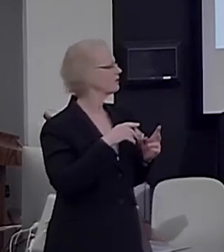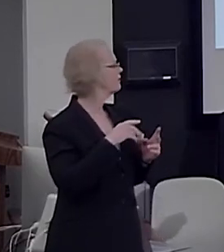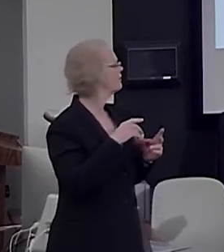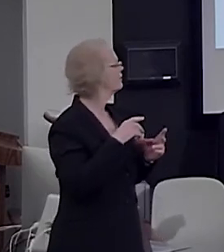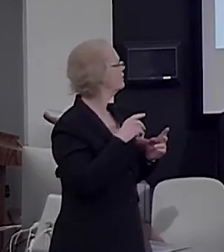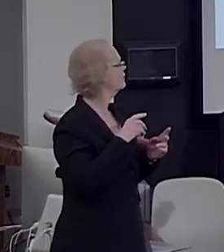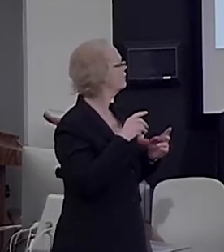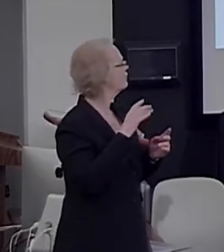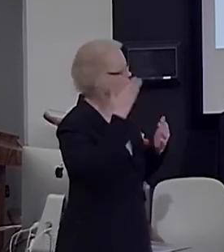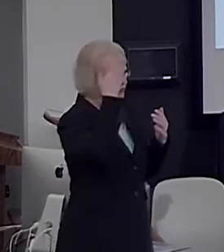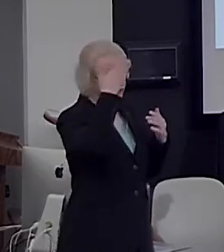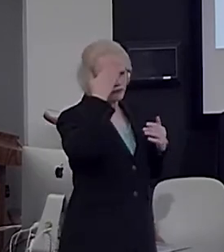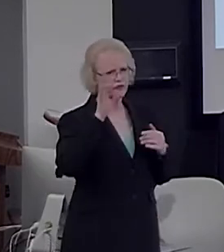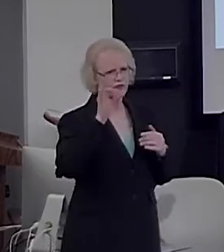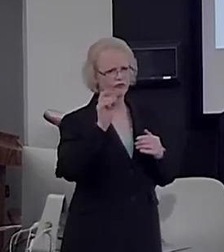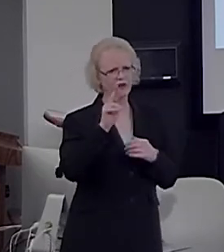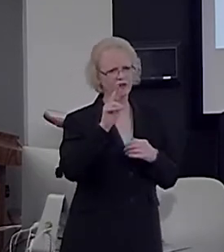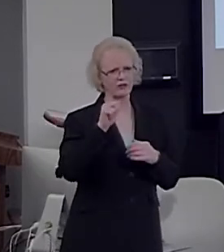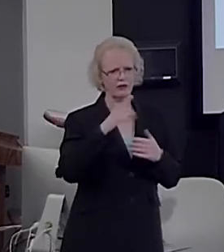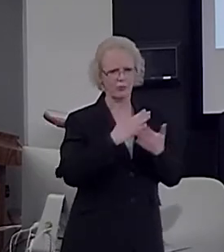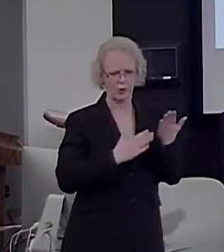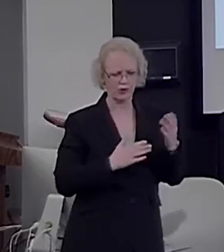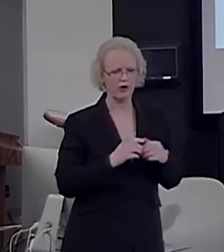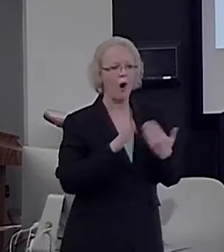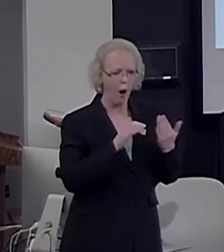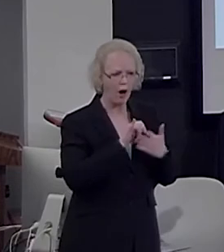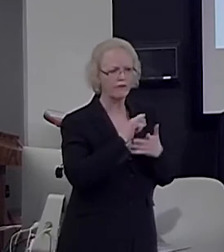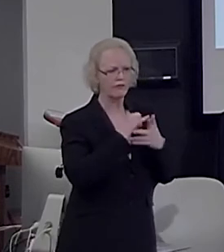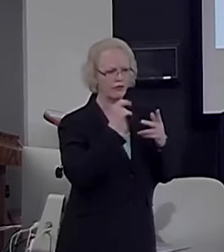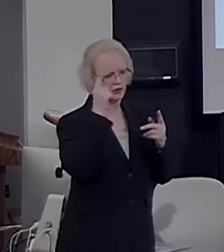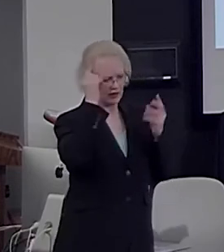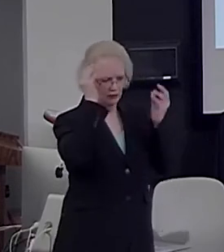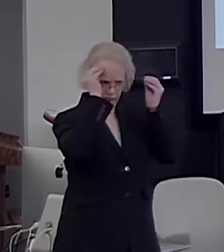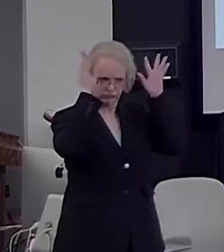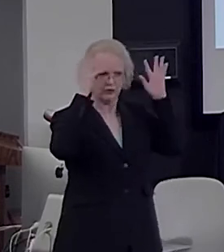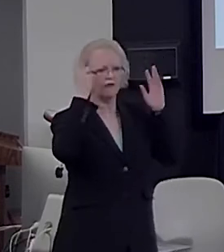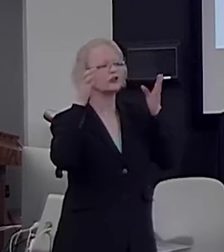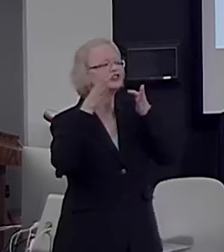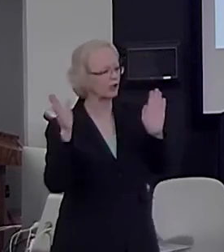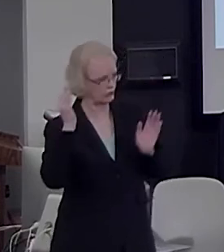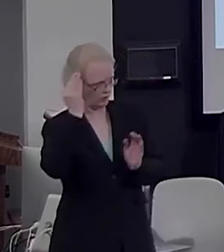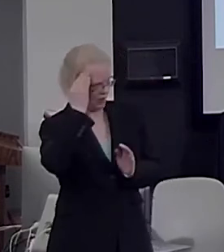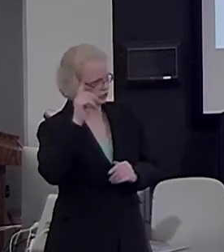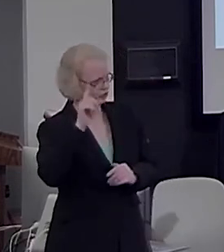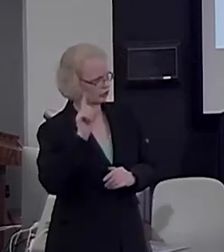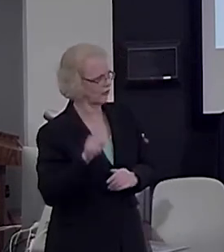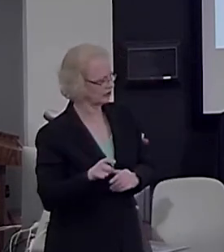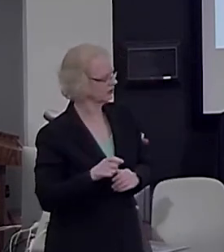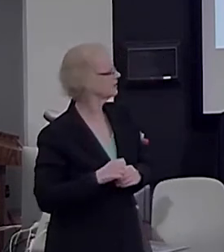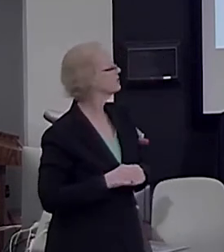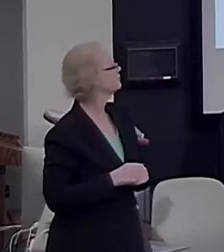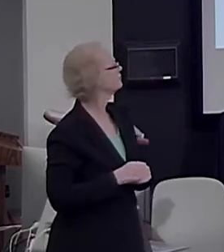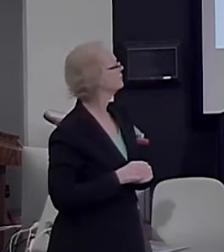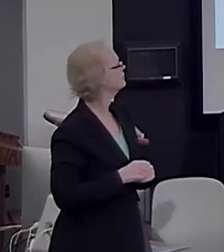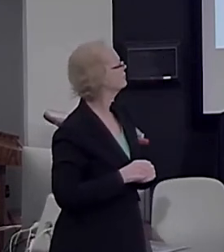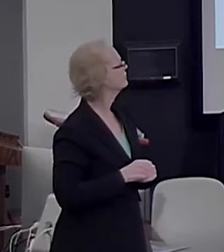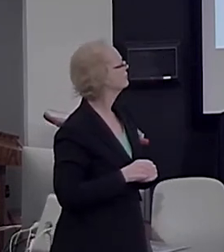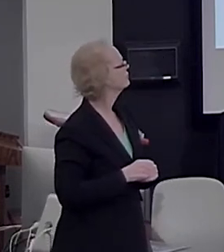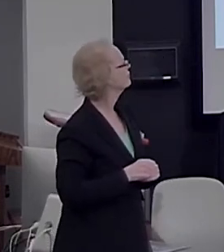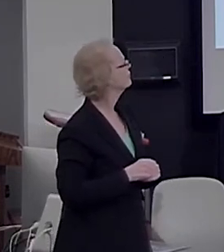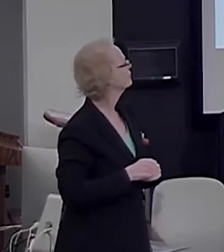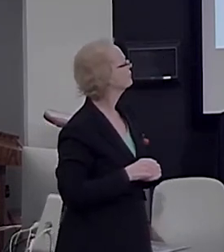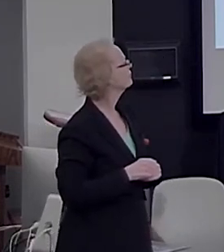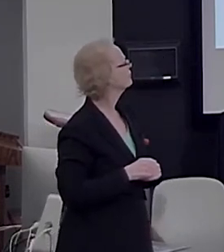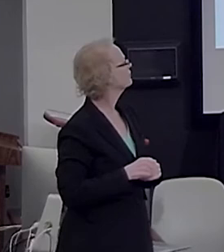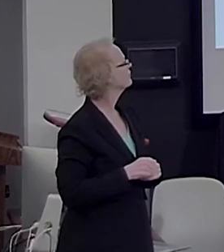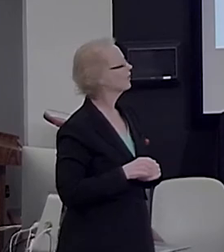components. All of these areas shoot up for the general knowledge questions, the non-maths, but they remain very low